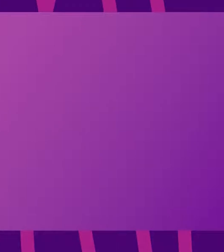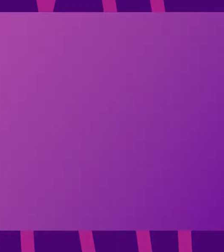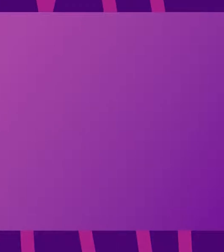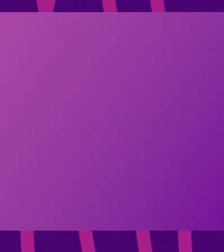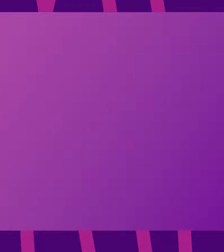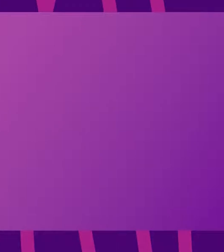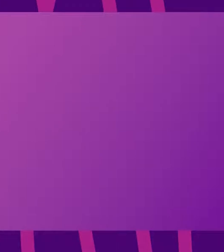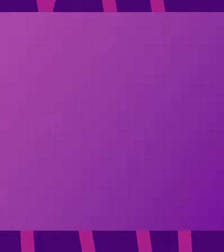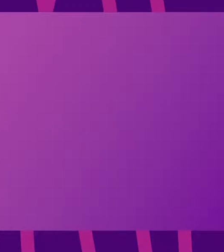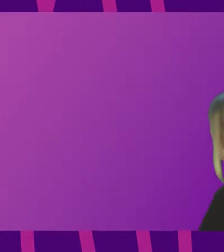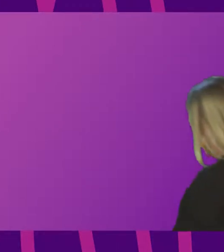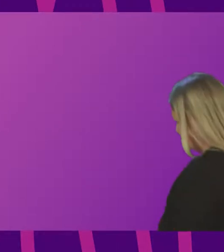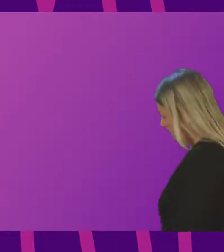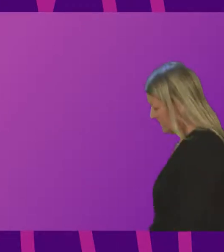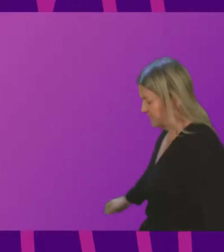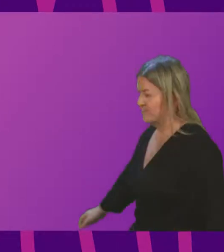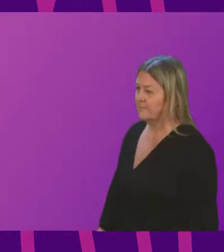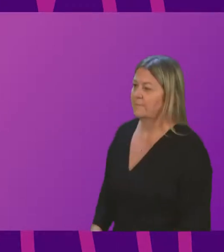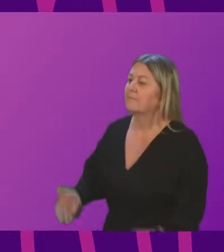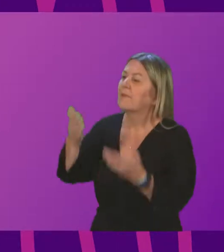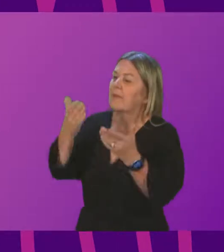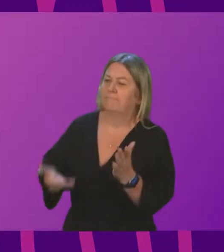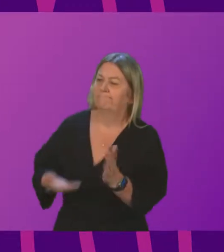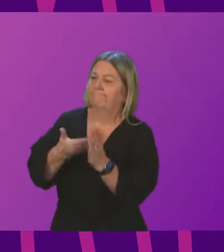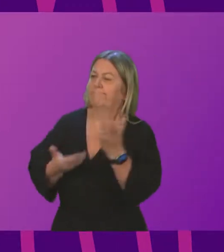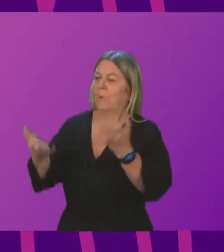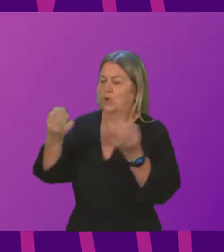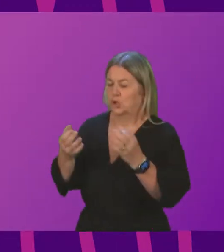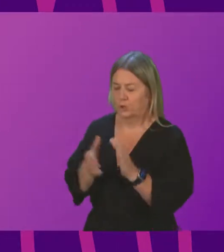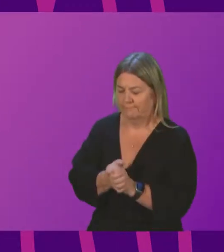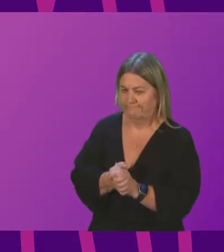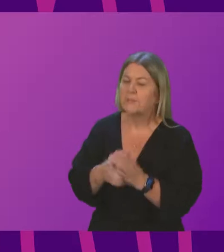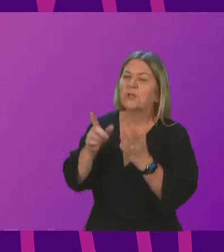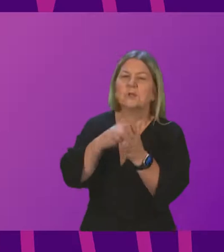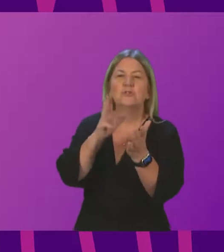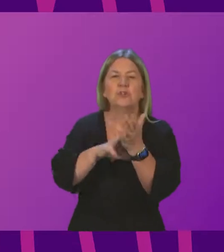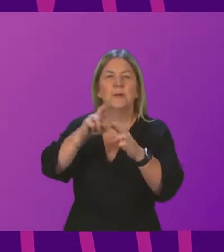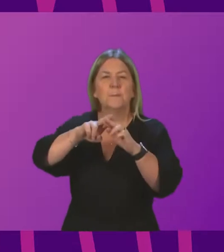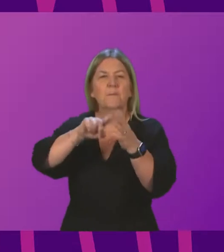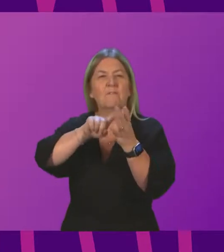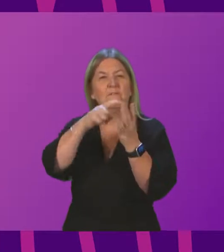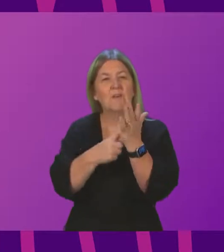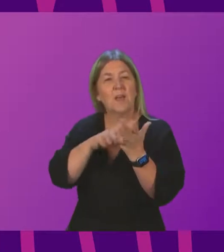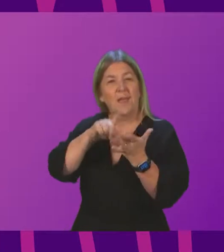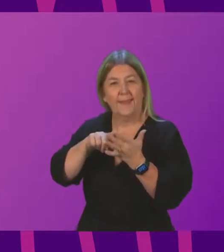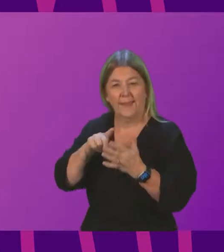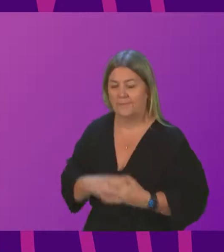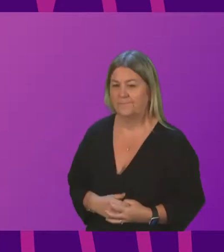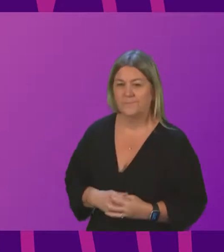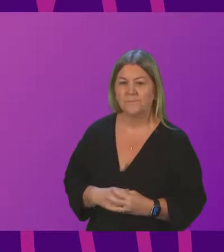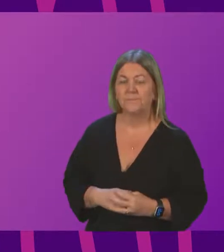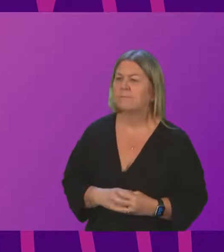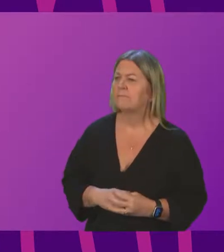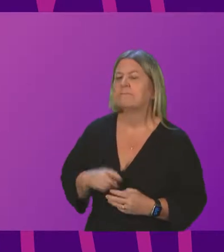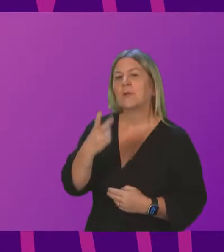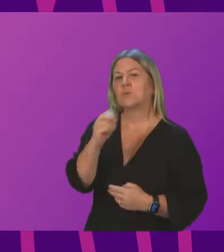Thank you. I'll now take supplementary questions, and I call Jim Fairley. Thank you, President Officer. In 2014,